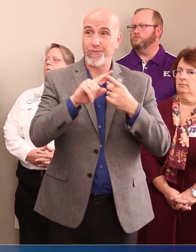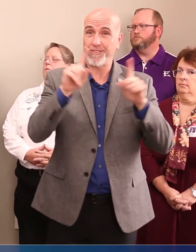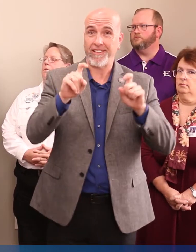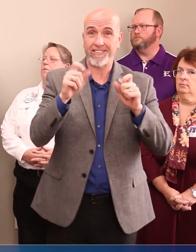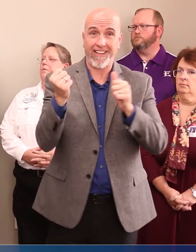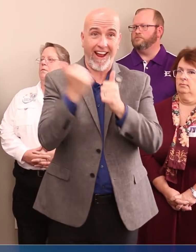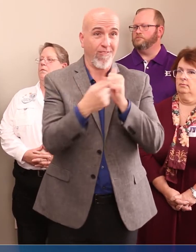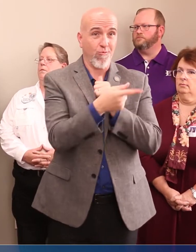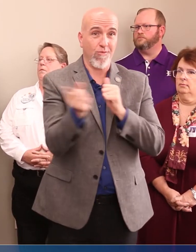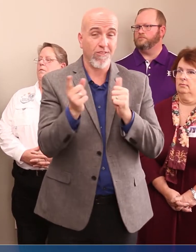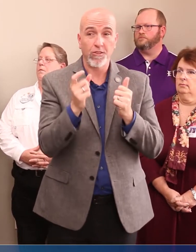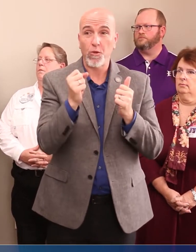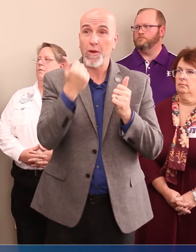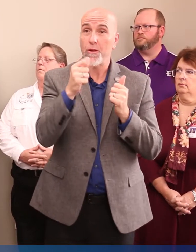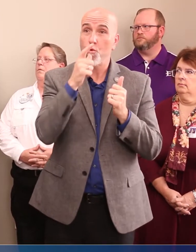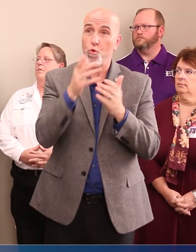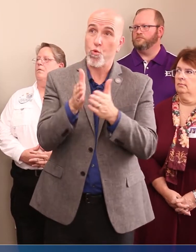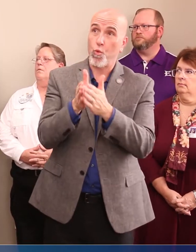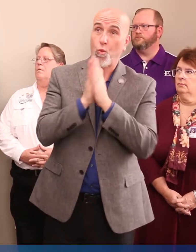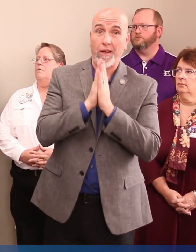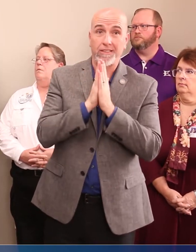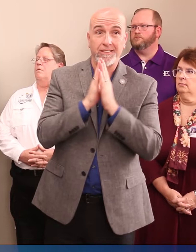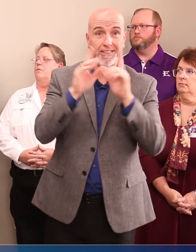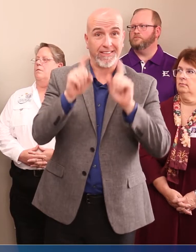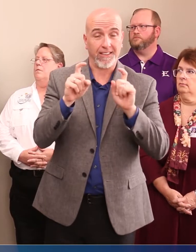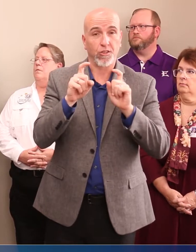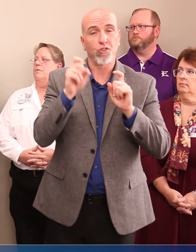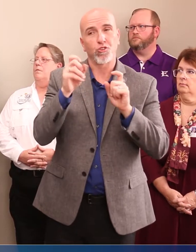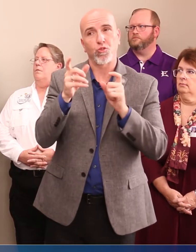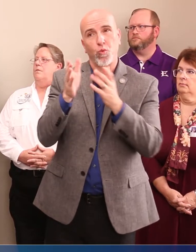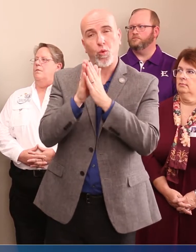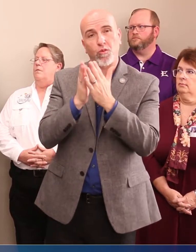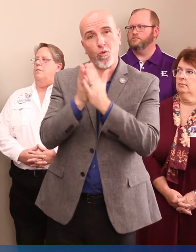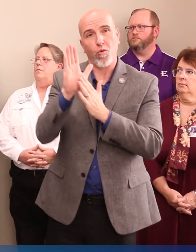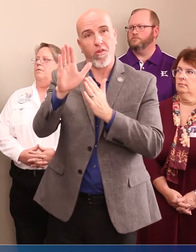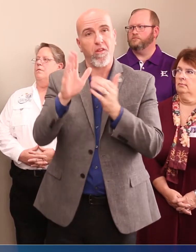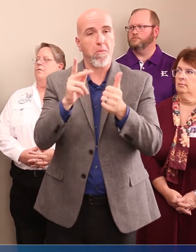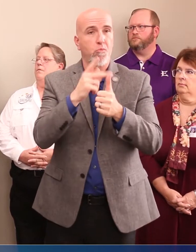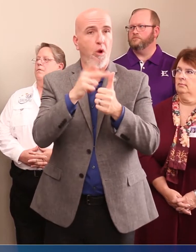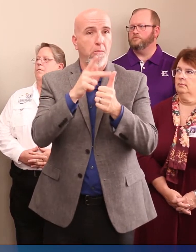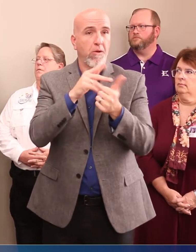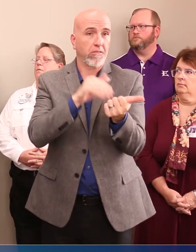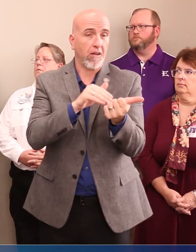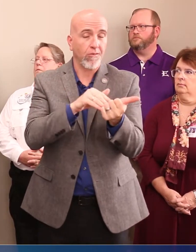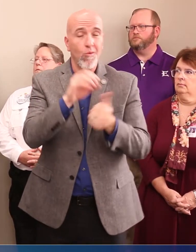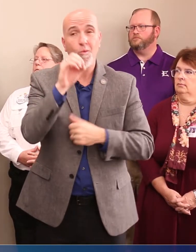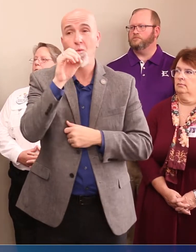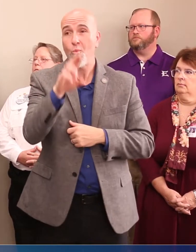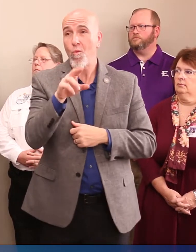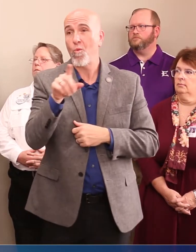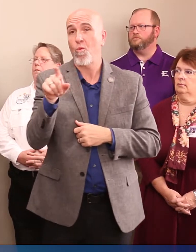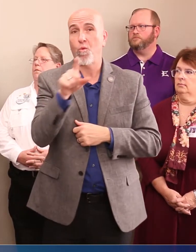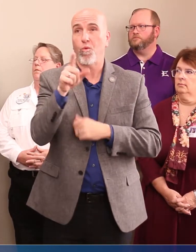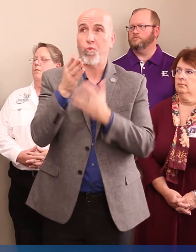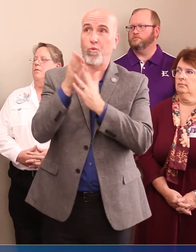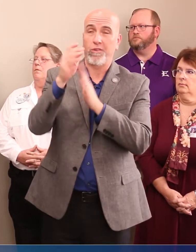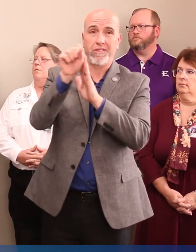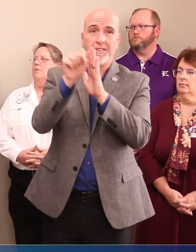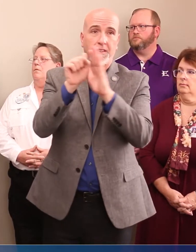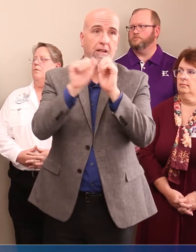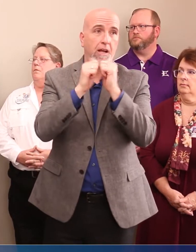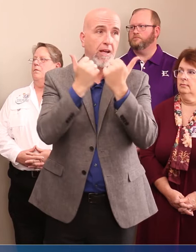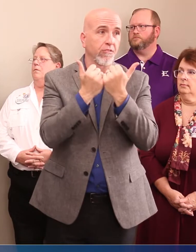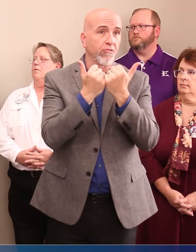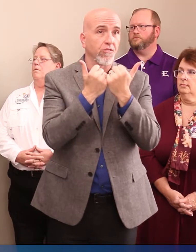anyone who requests a test should request it through their primary care provider or through a state agency